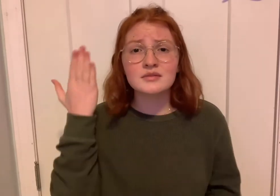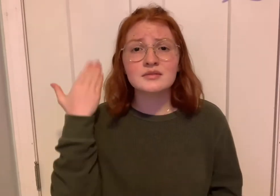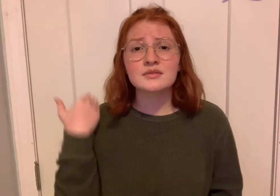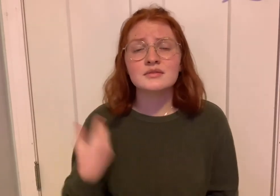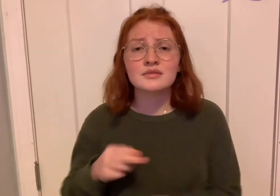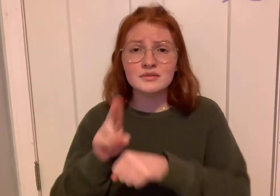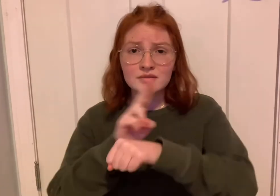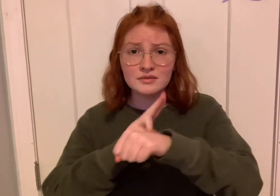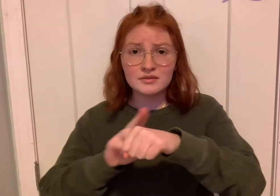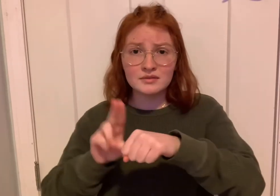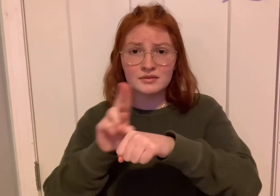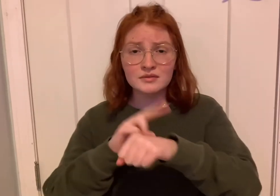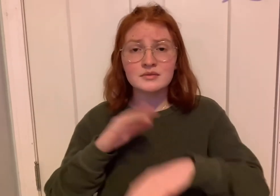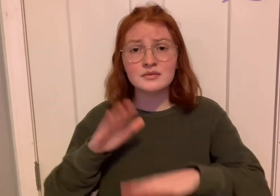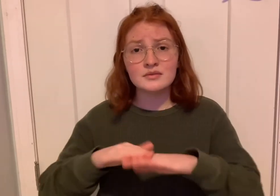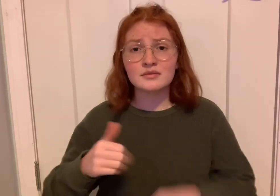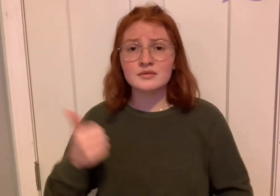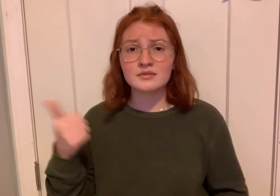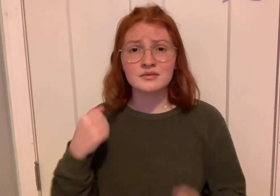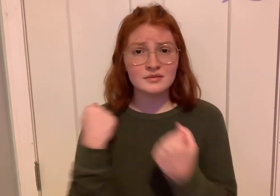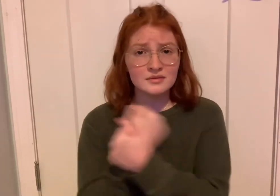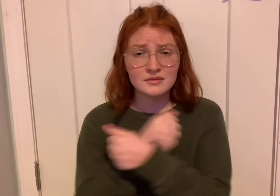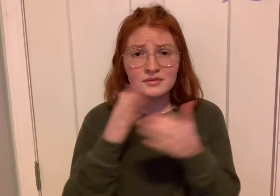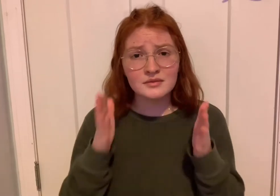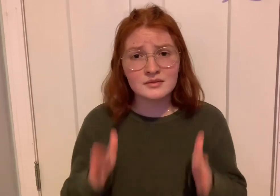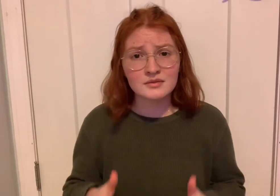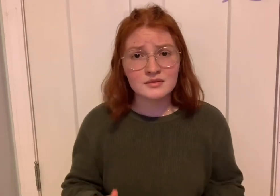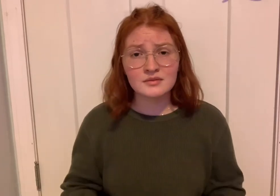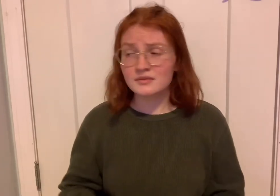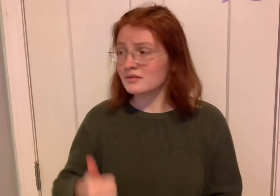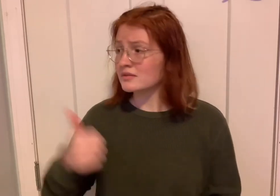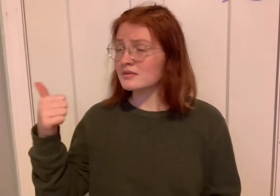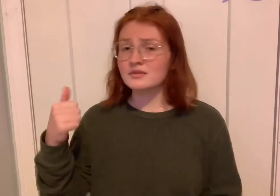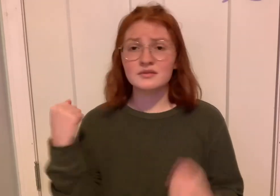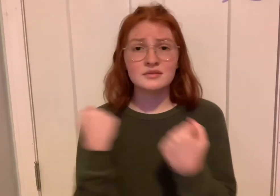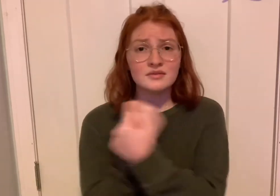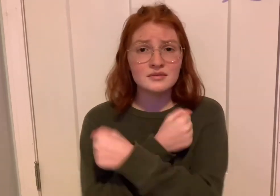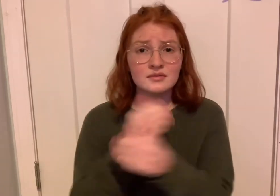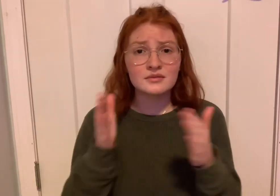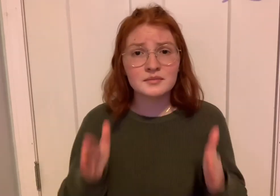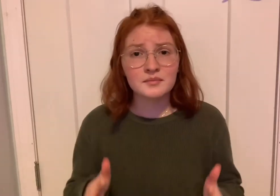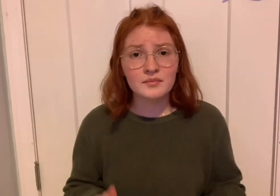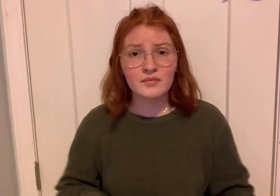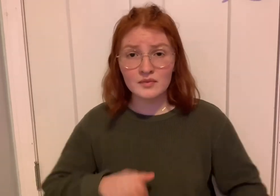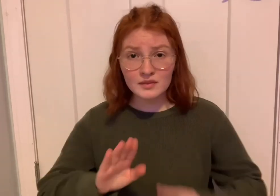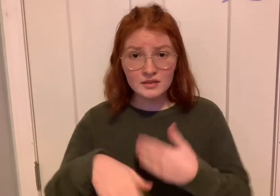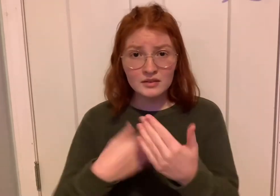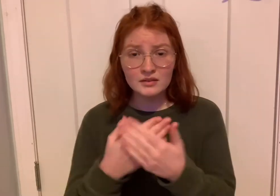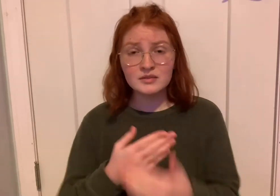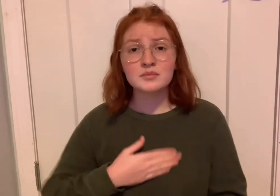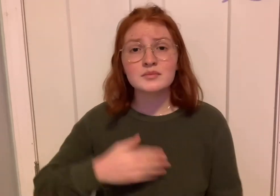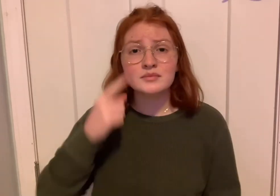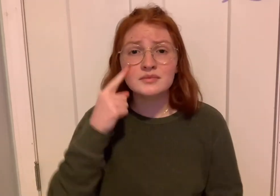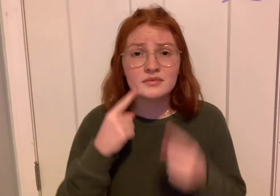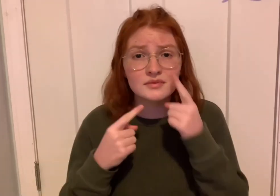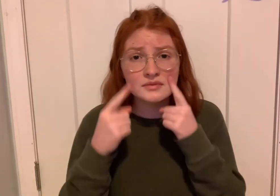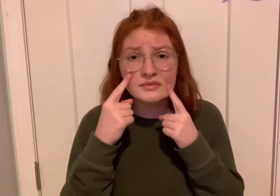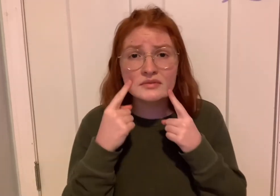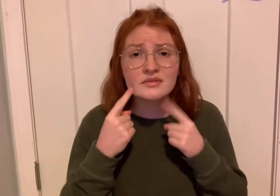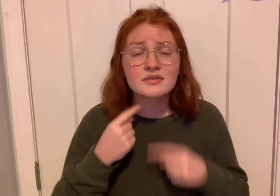been used, oh On another love, another love Oh my tears